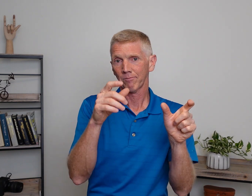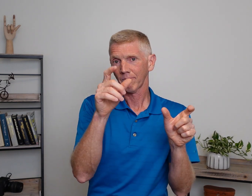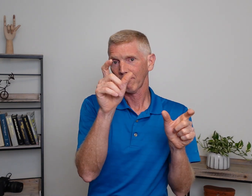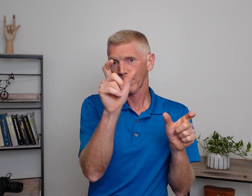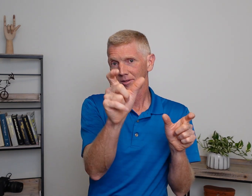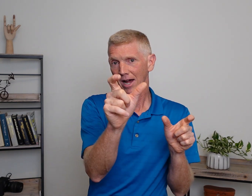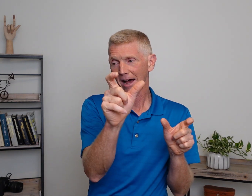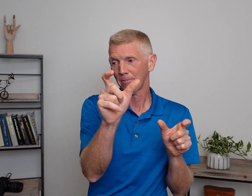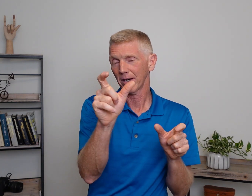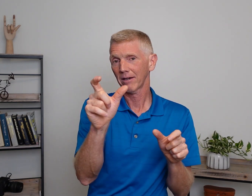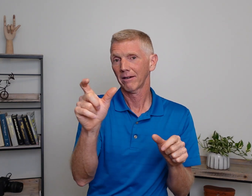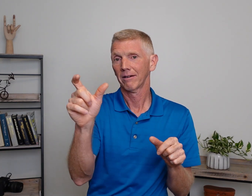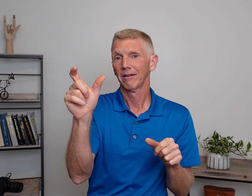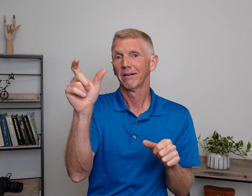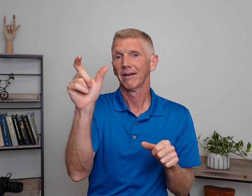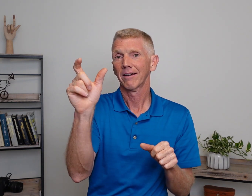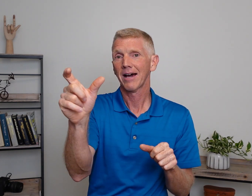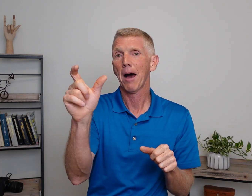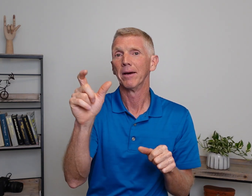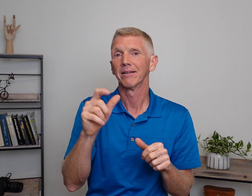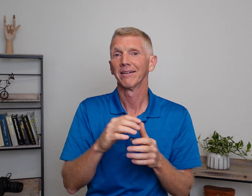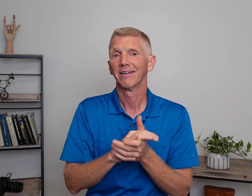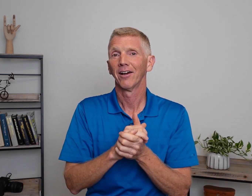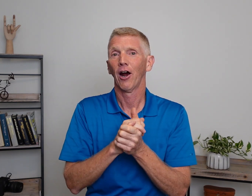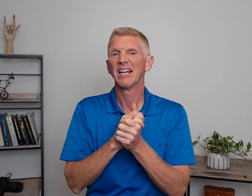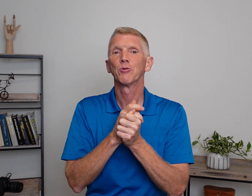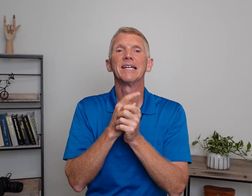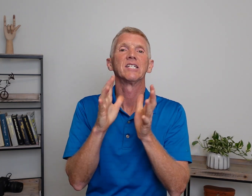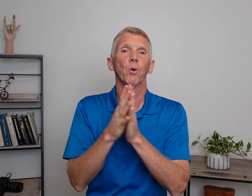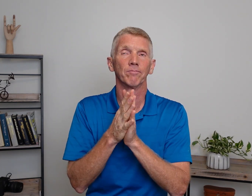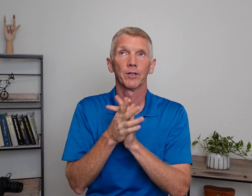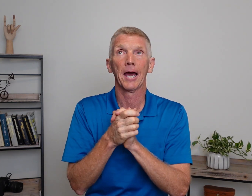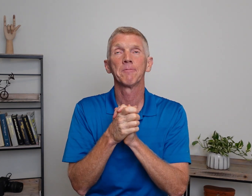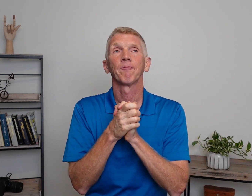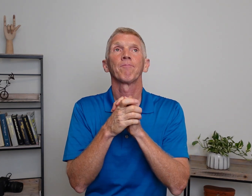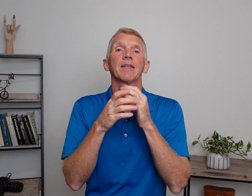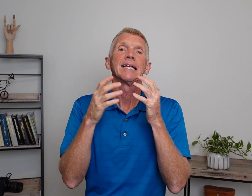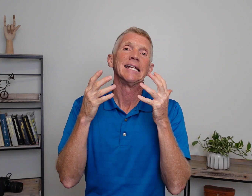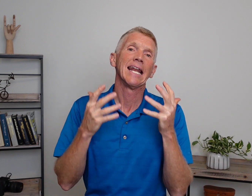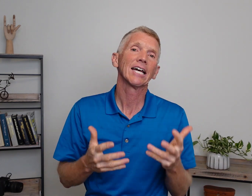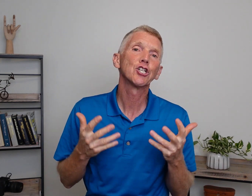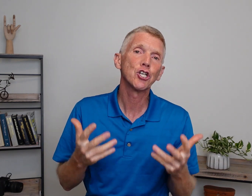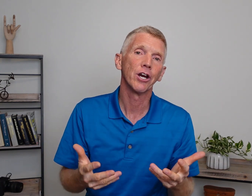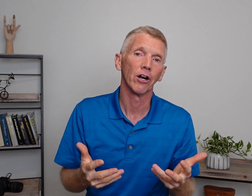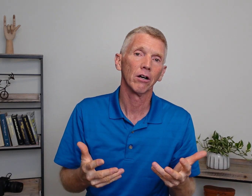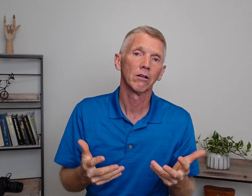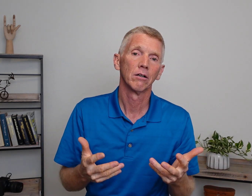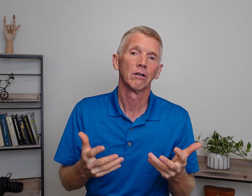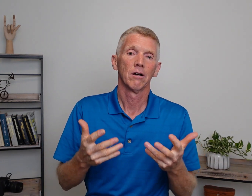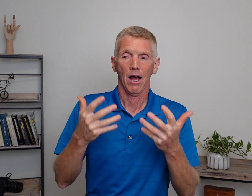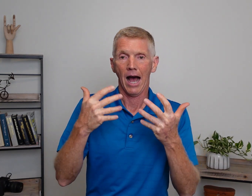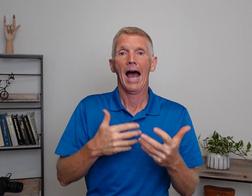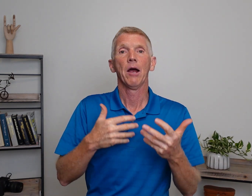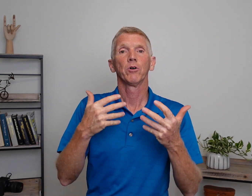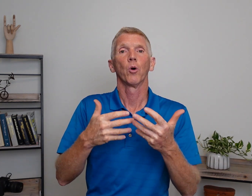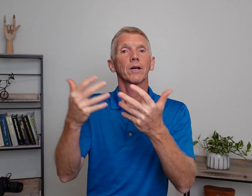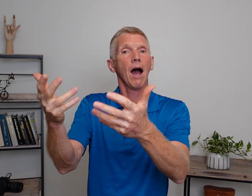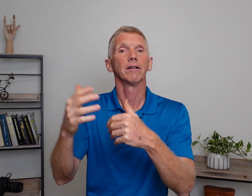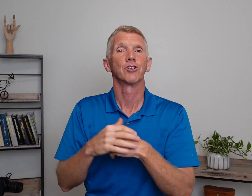Time, topic, comment. All right? Let's do an easy one. Okay? Next year, I will go to college.